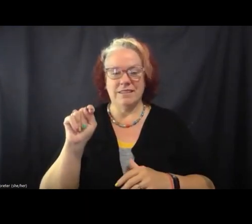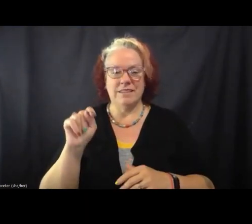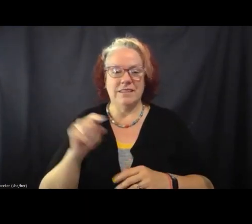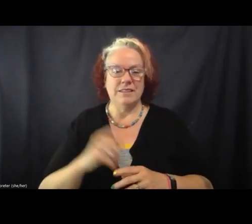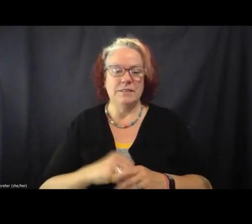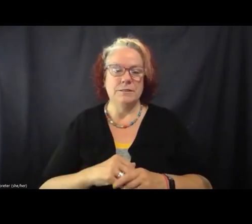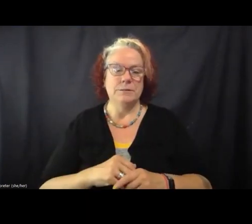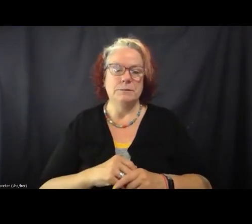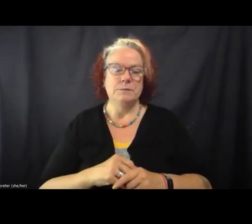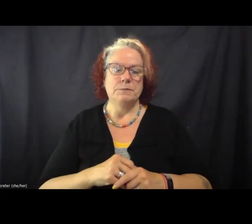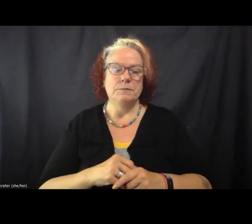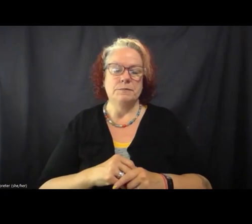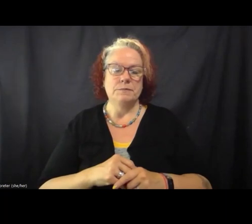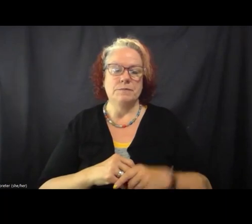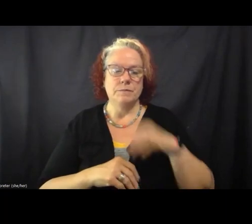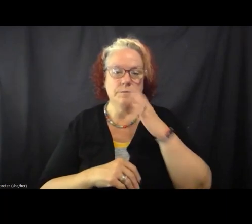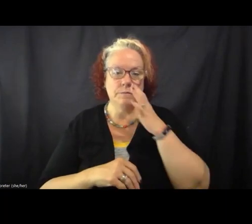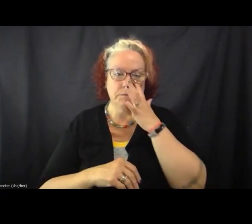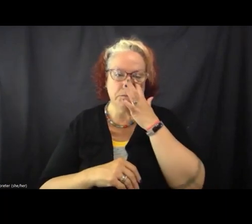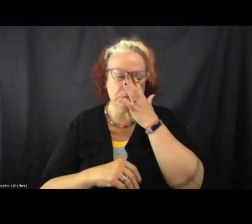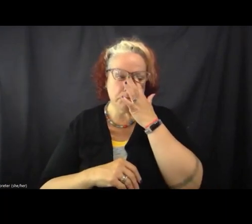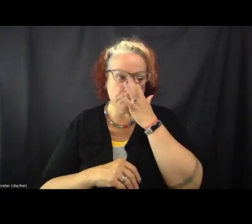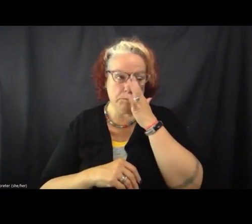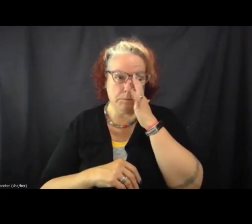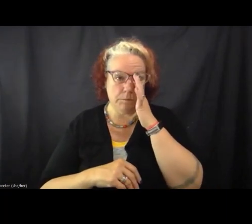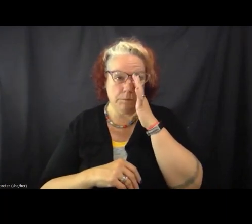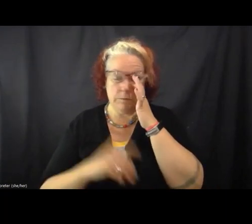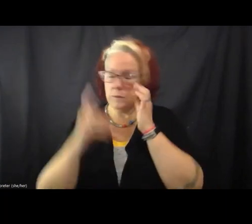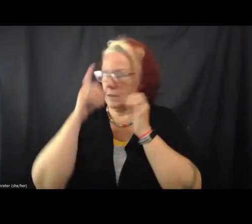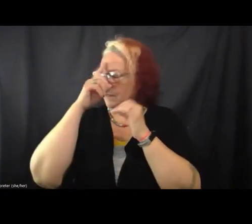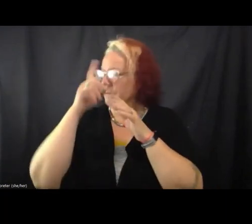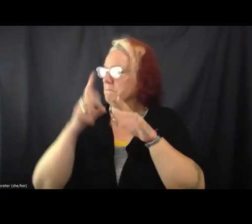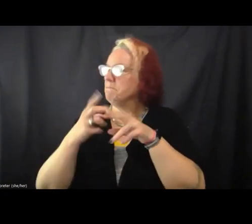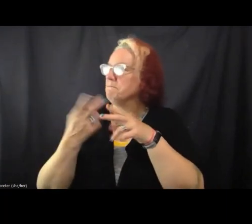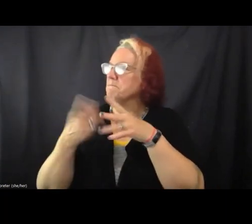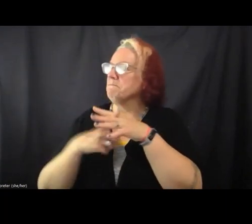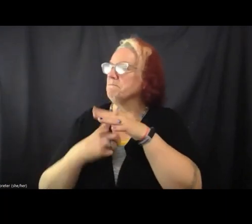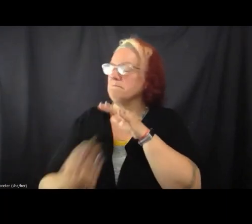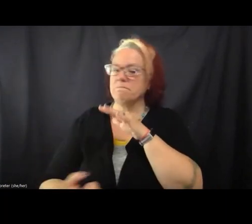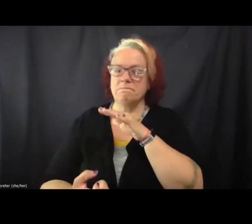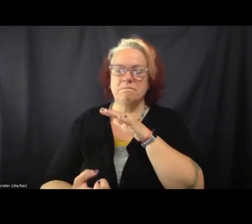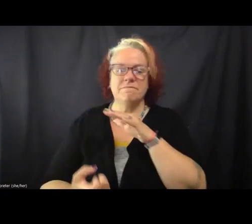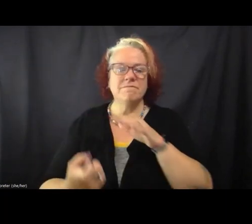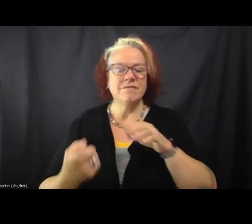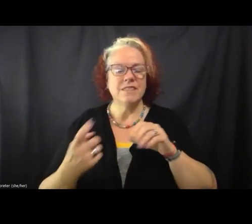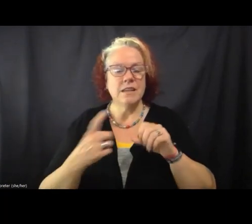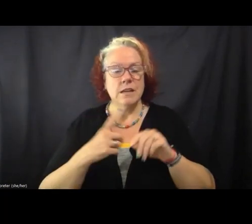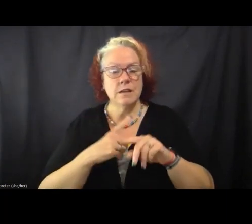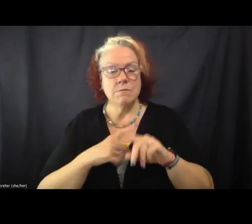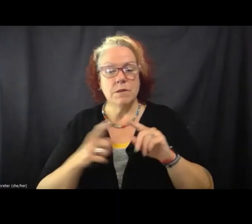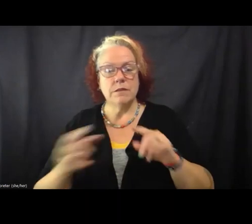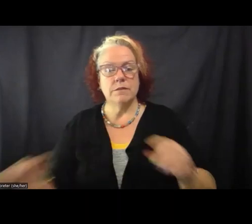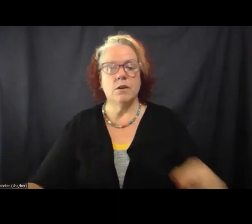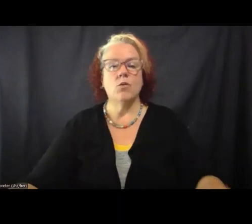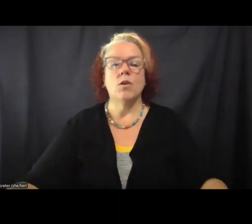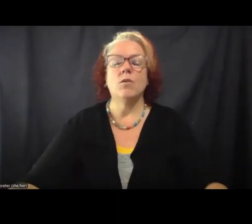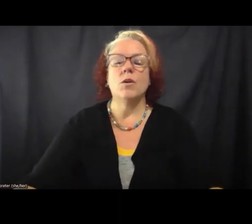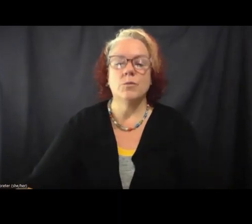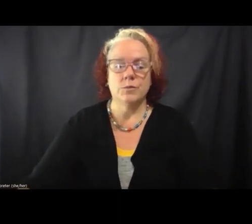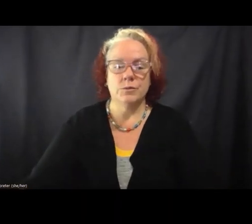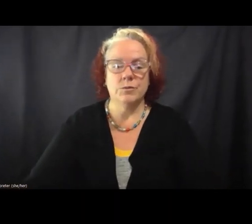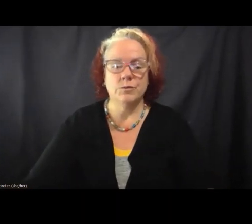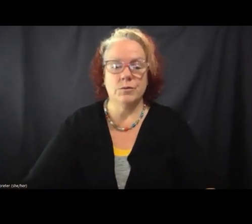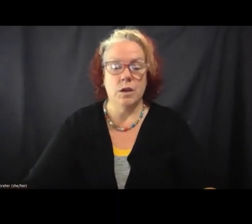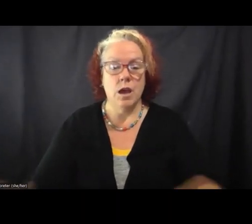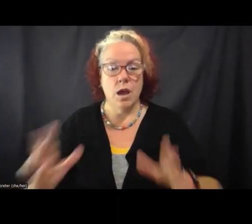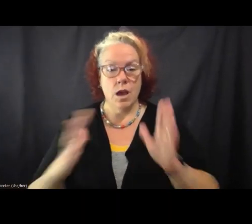oh, I lost my, I lost my train of thought. But, oh, that's what I want to say. So a lot